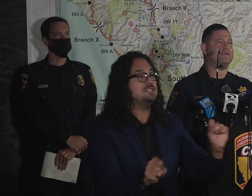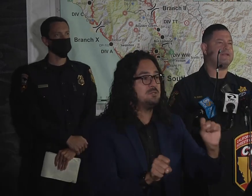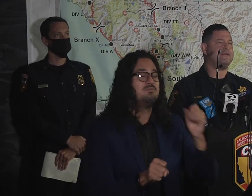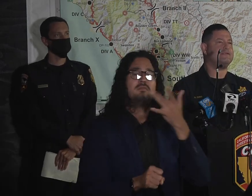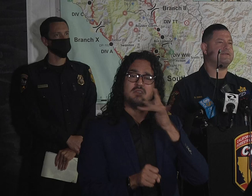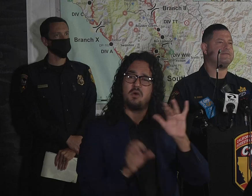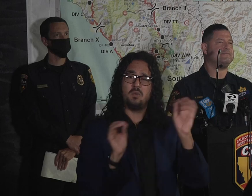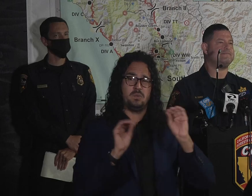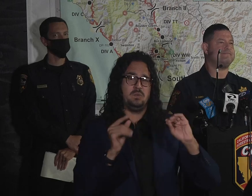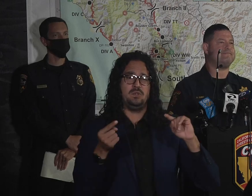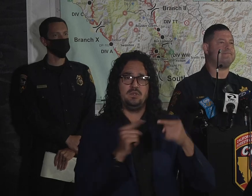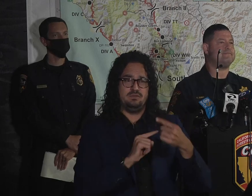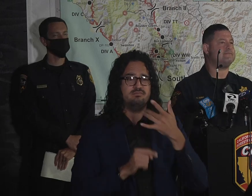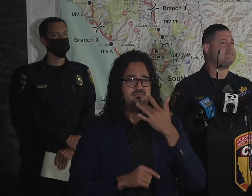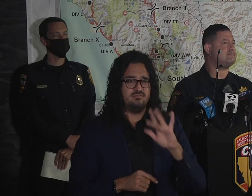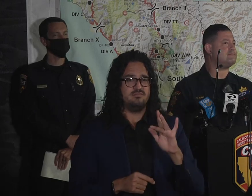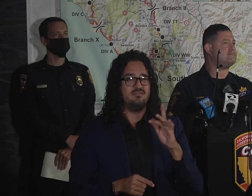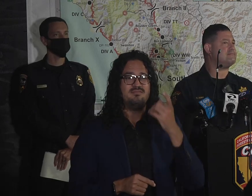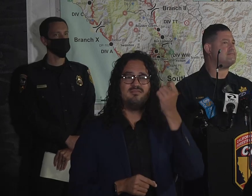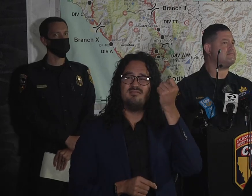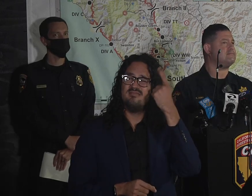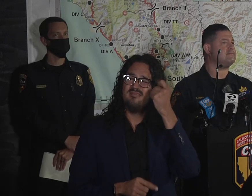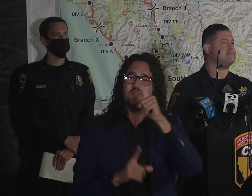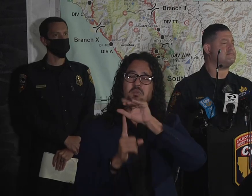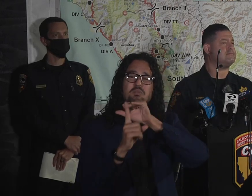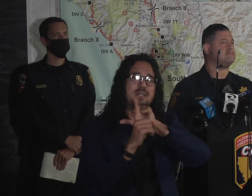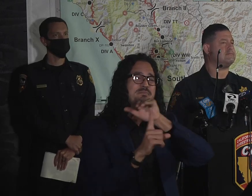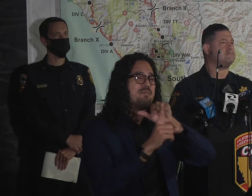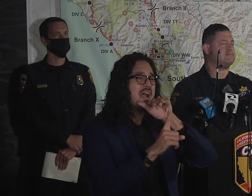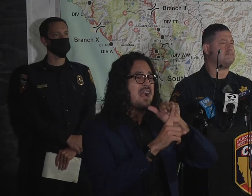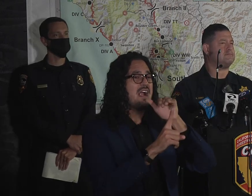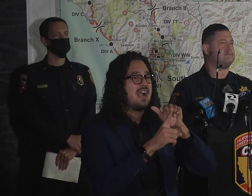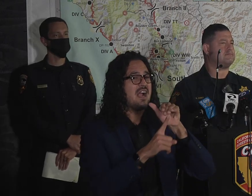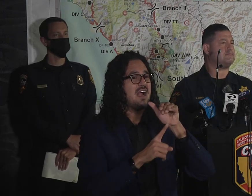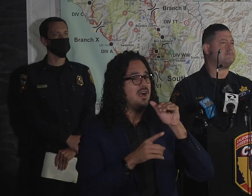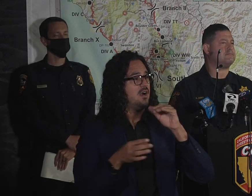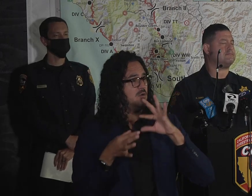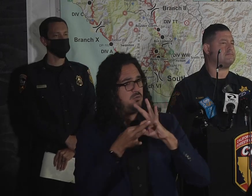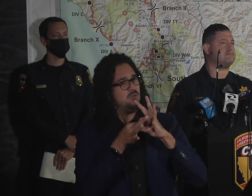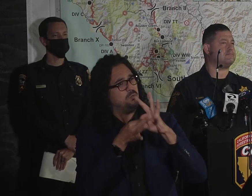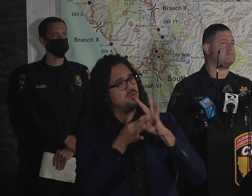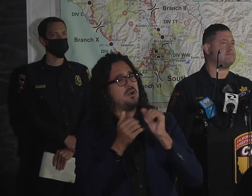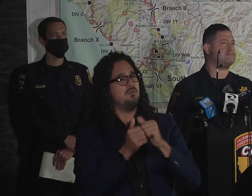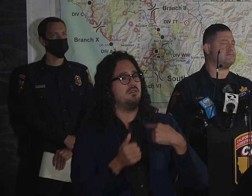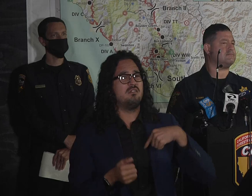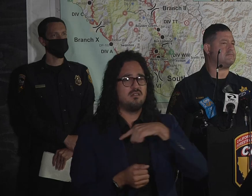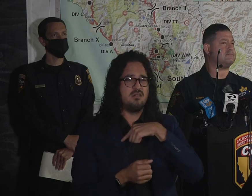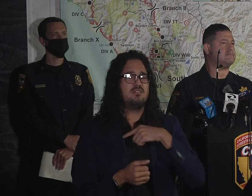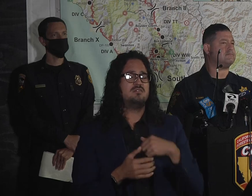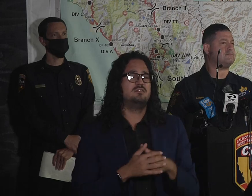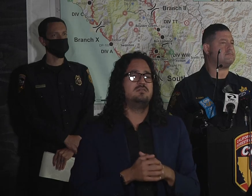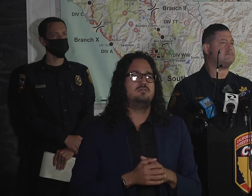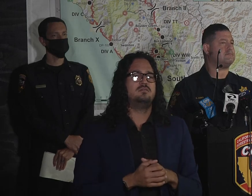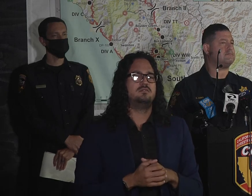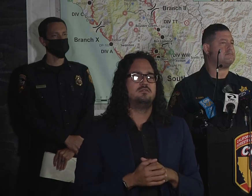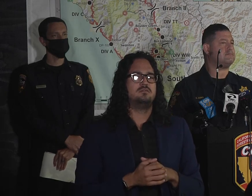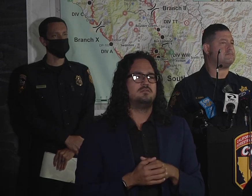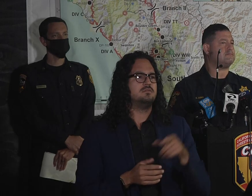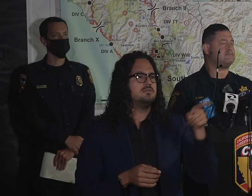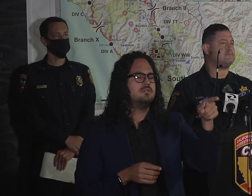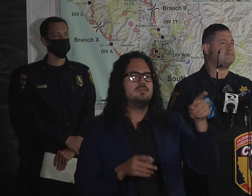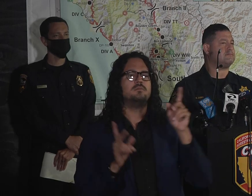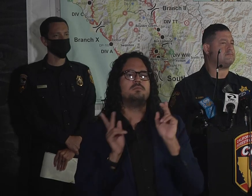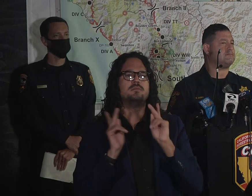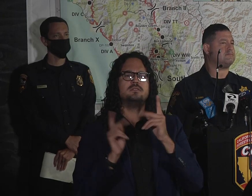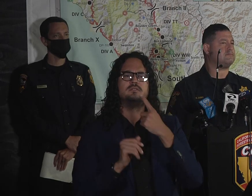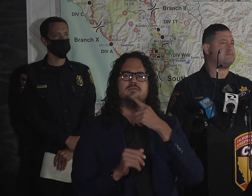work with us on this. You know, there are a lot of folks who feel like, you know, especially in beginning, they're frustrated that they didn't see more firefighters near their